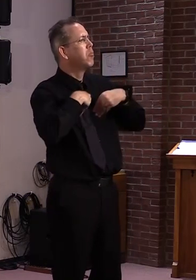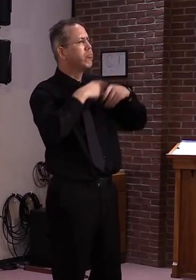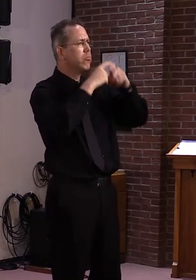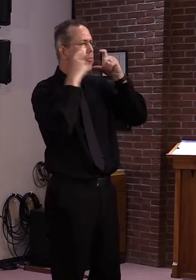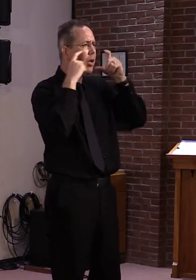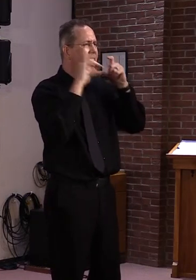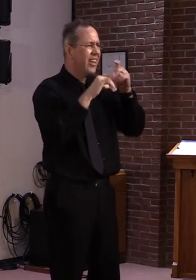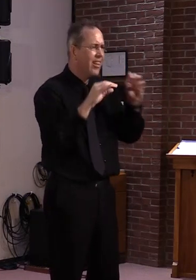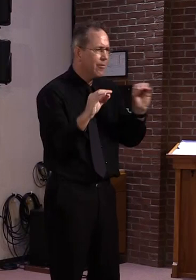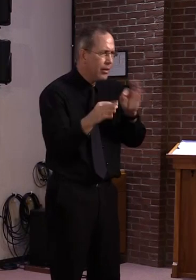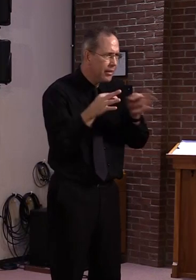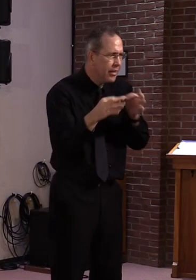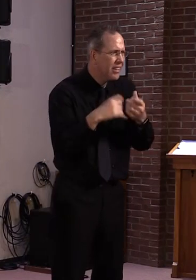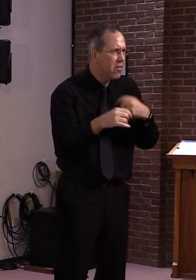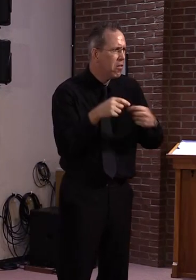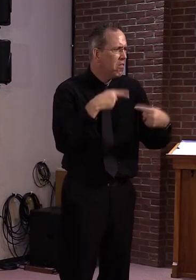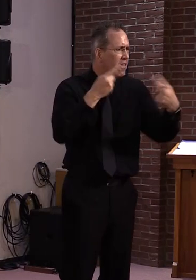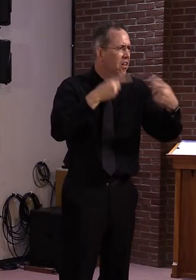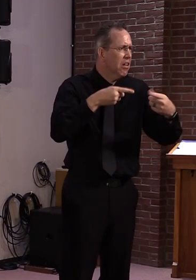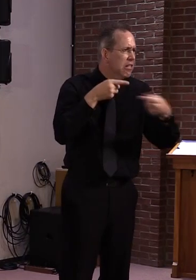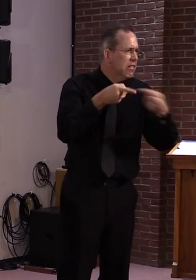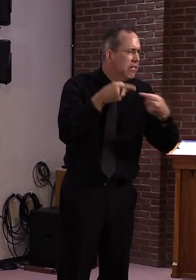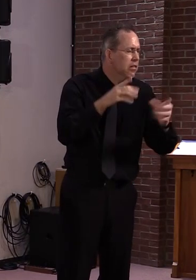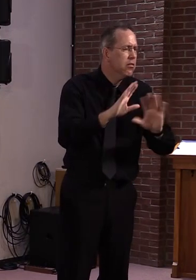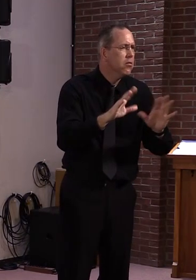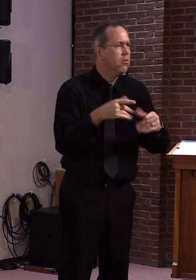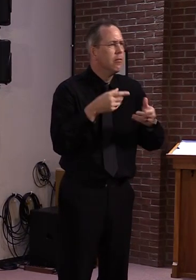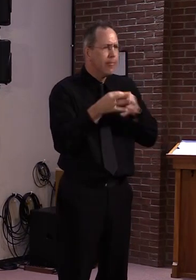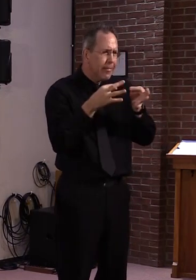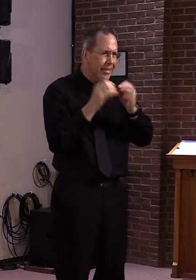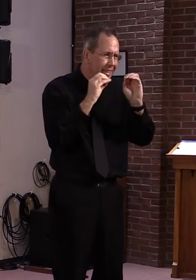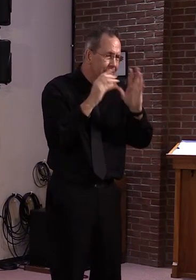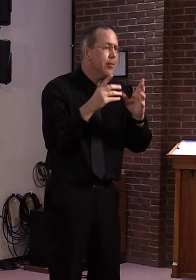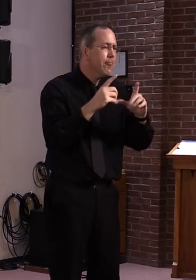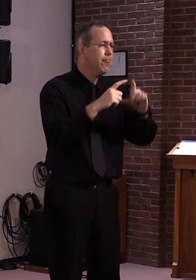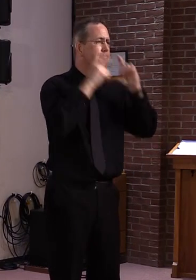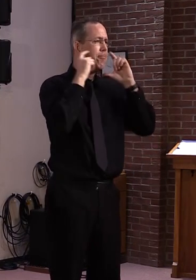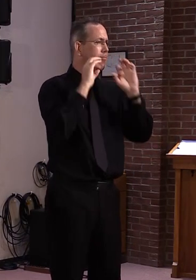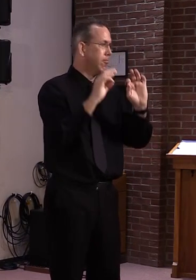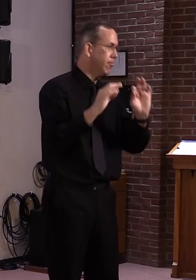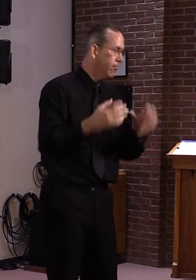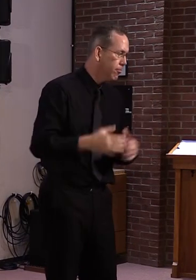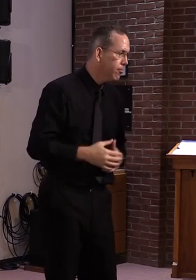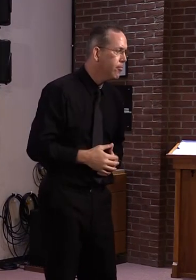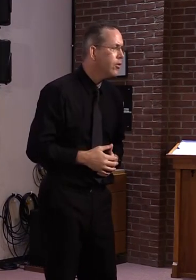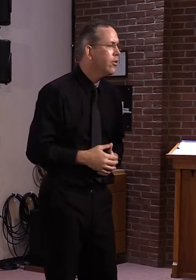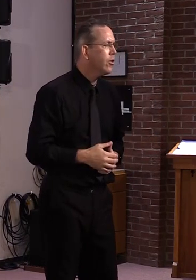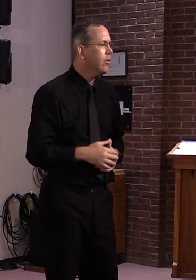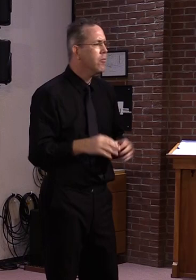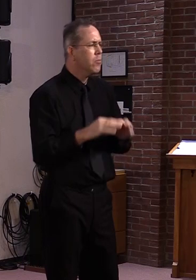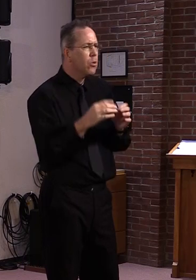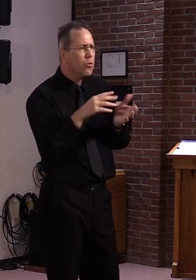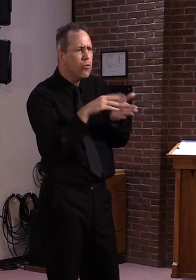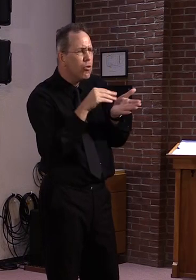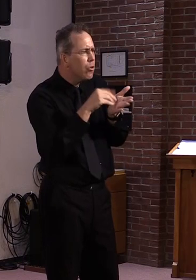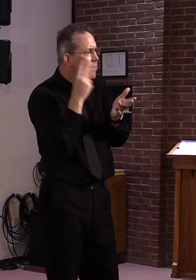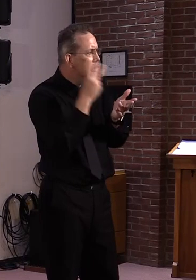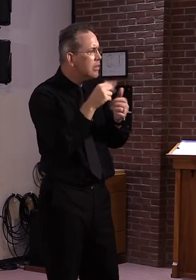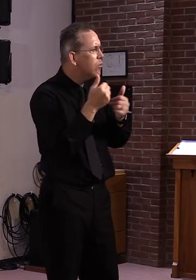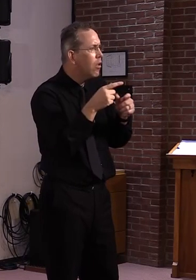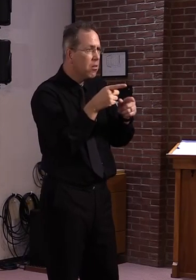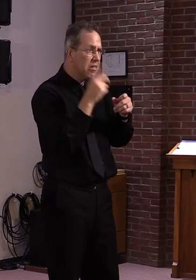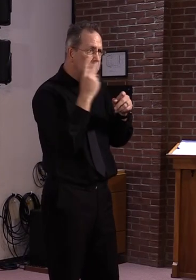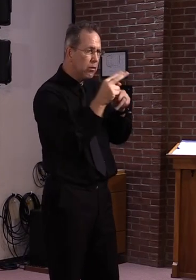points that they make. I think, you know, if you internalize it, if you socialize it, if it becomes